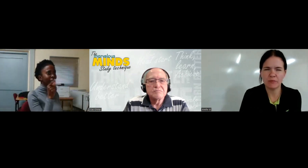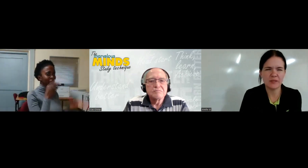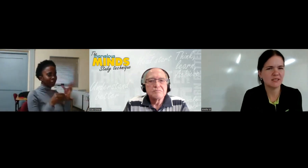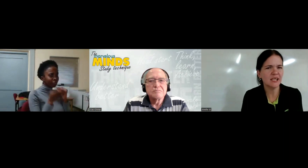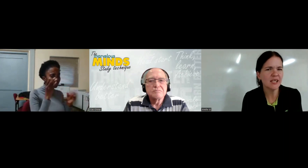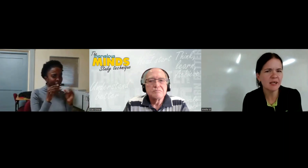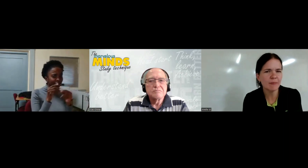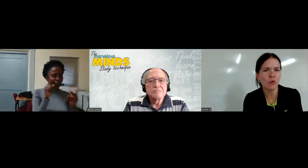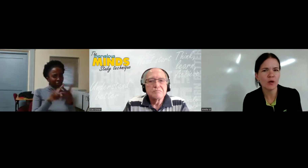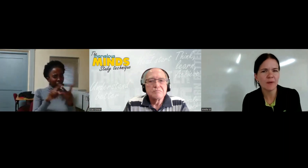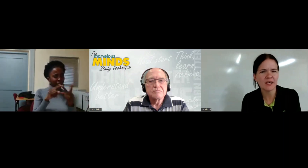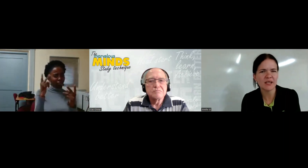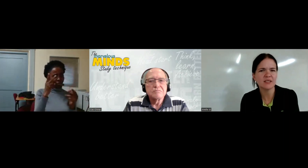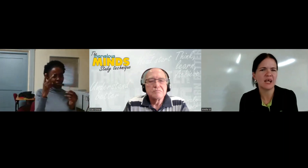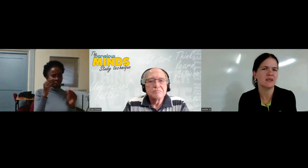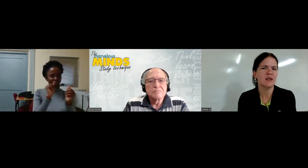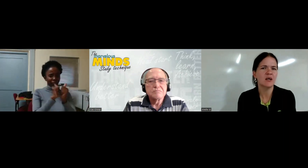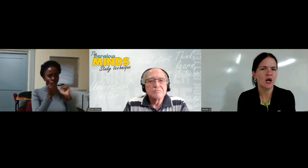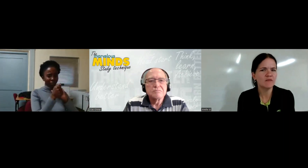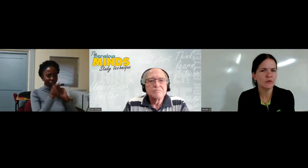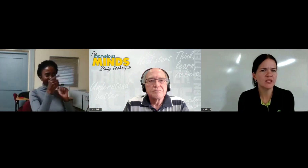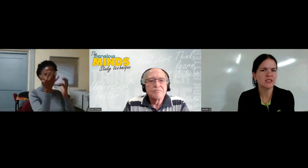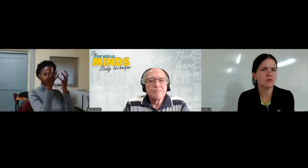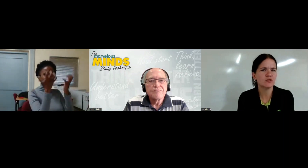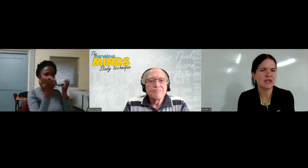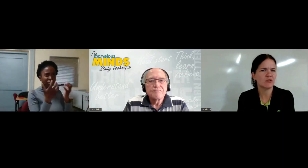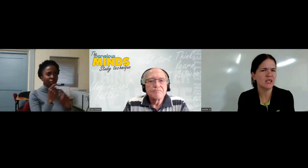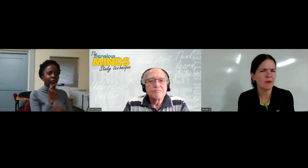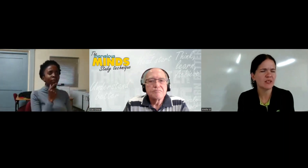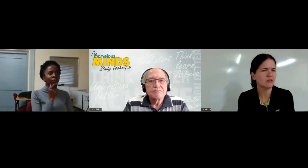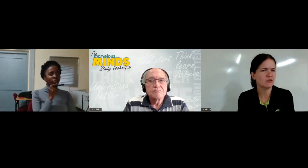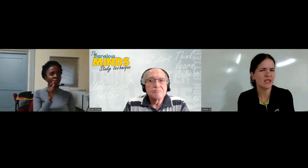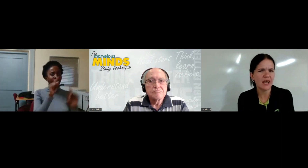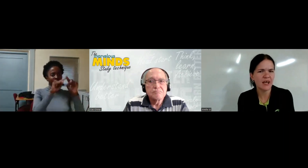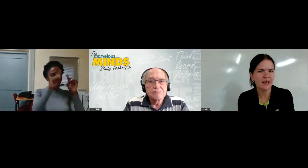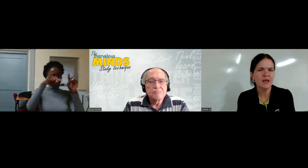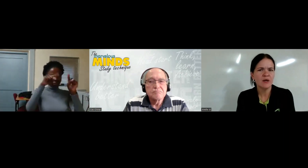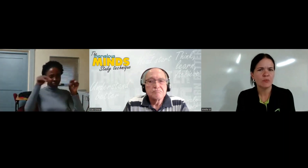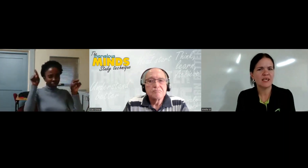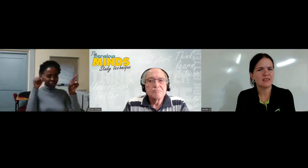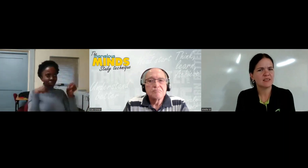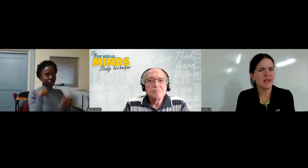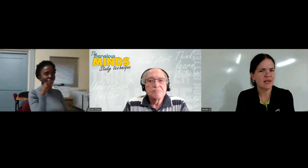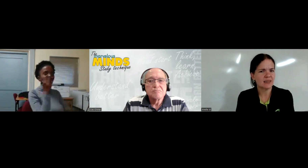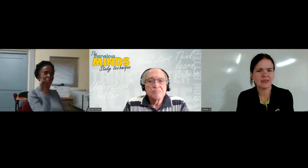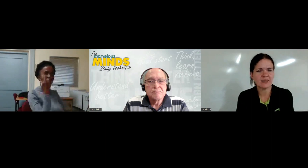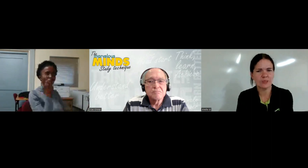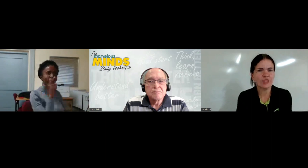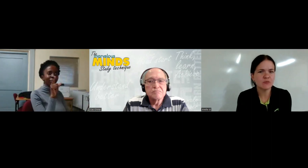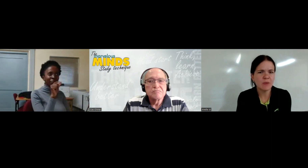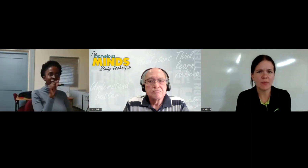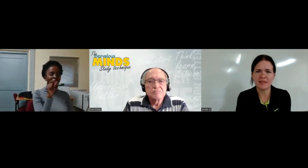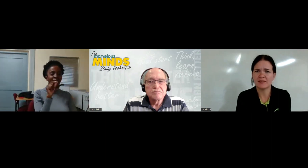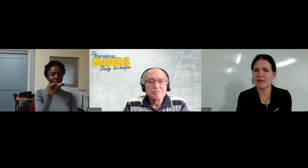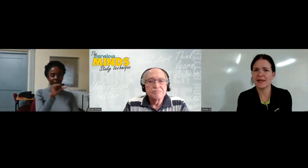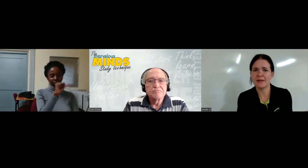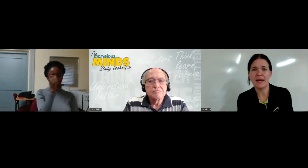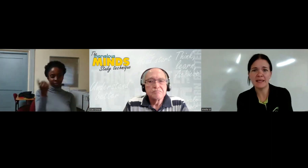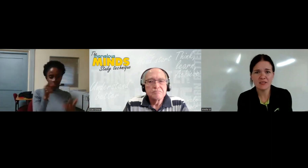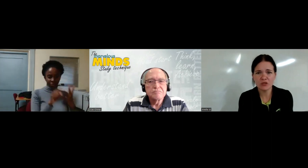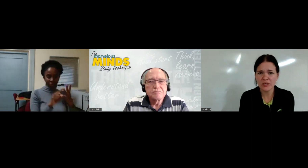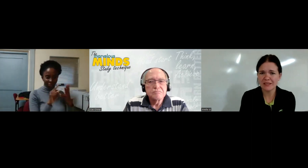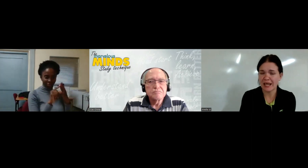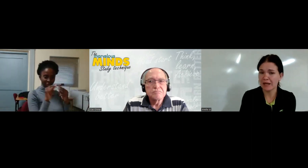i i was thinking more about it and afterwards i also had to think about now today we did like the the bridge map but